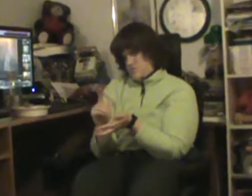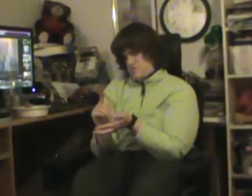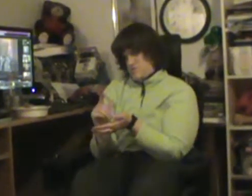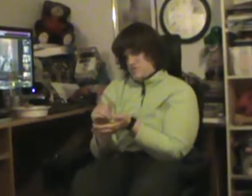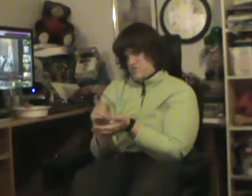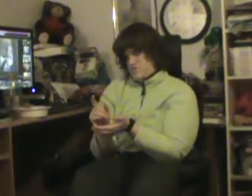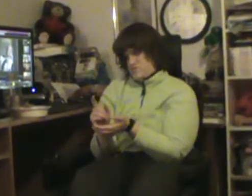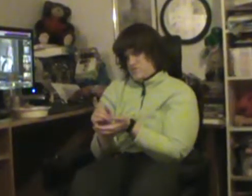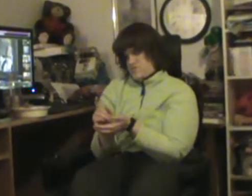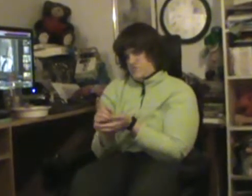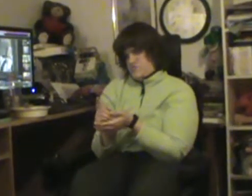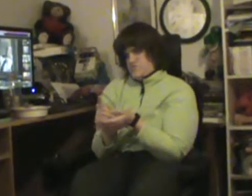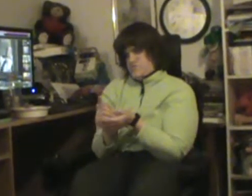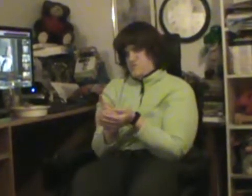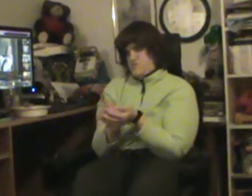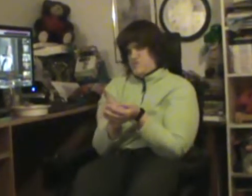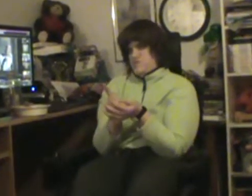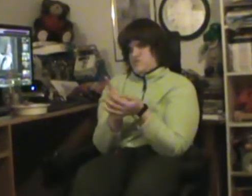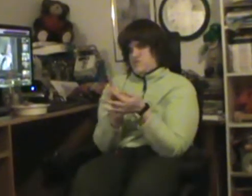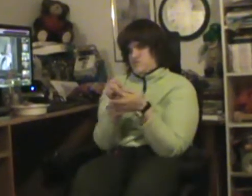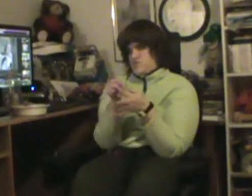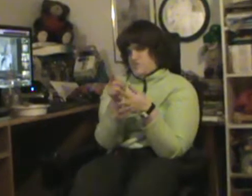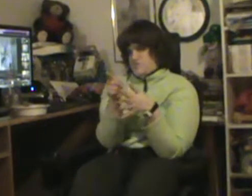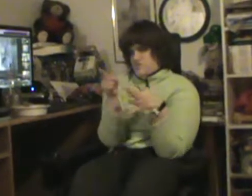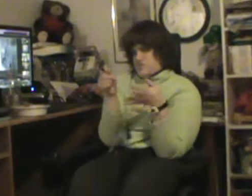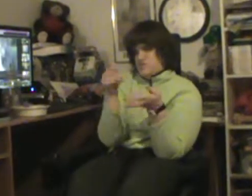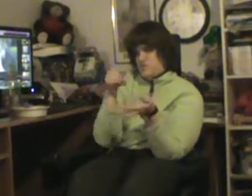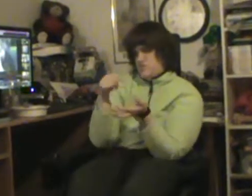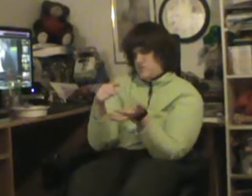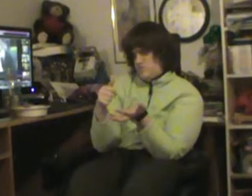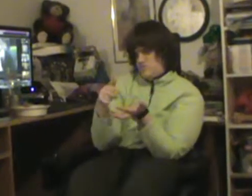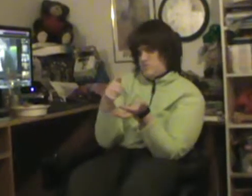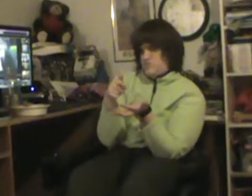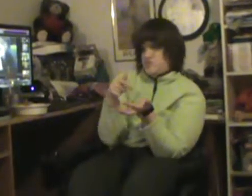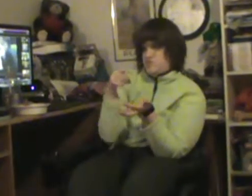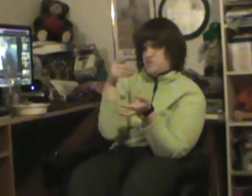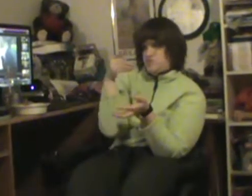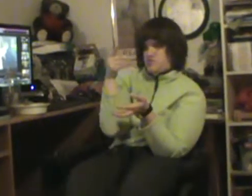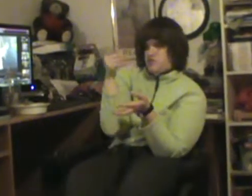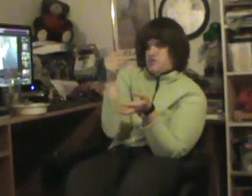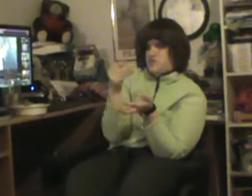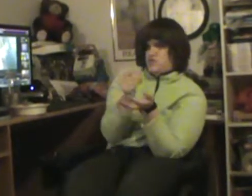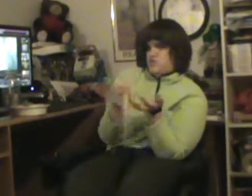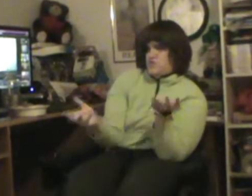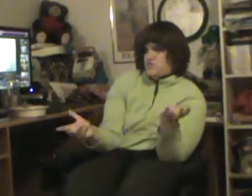but you'd shine again like brand new.